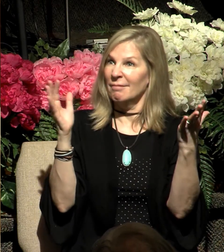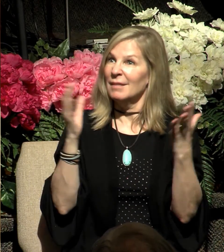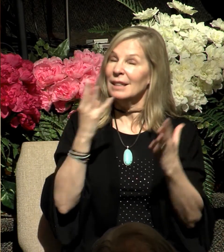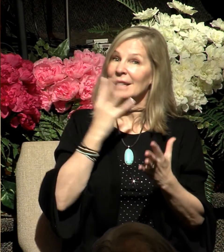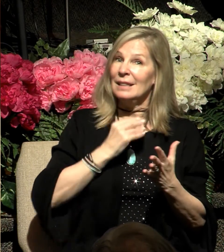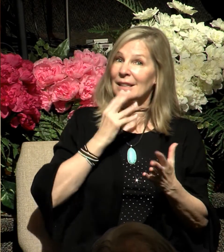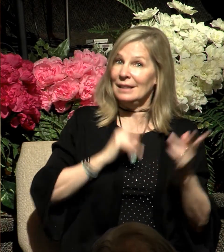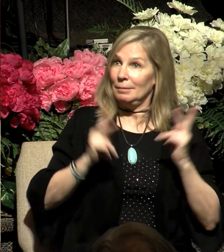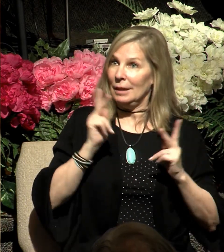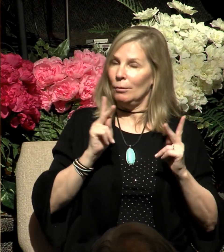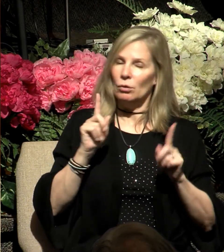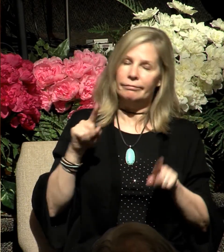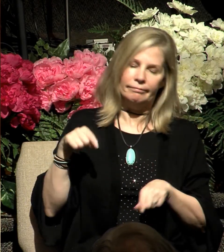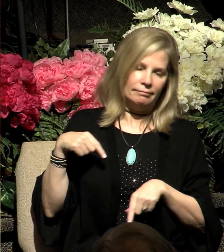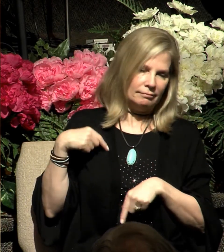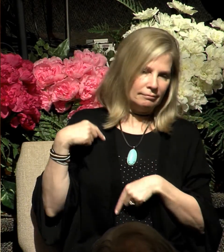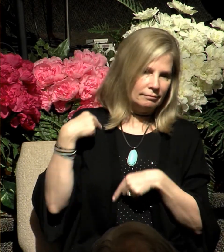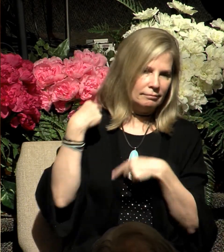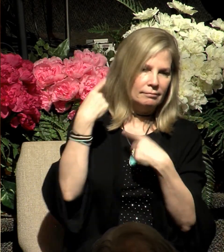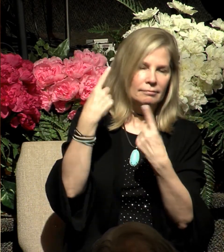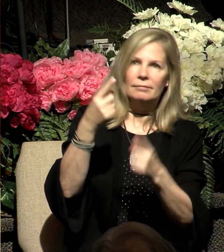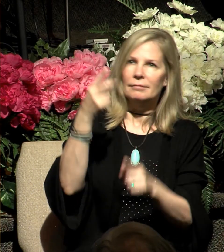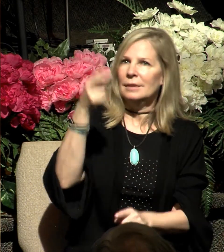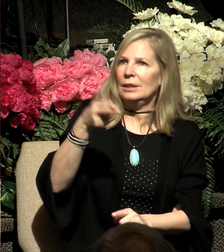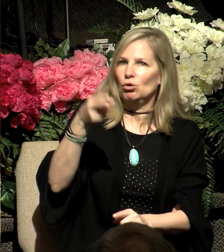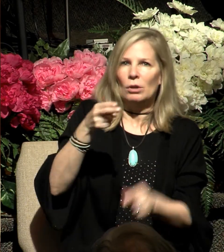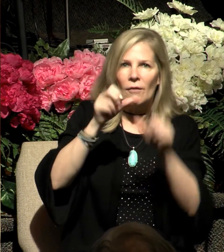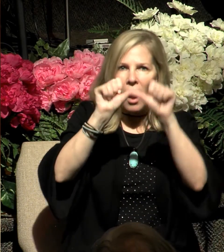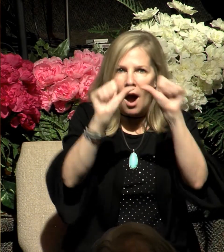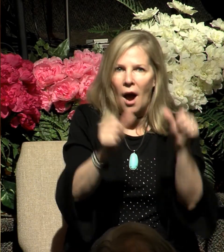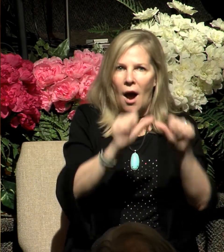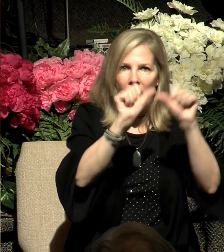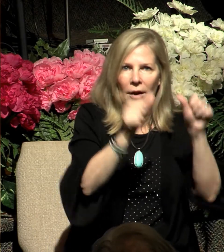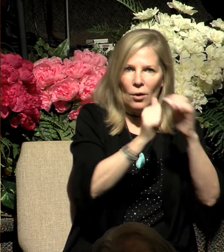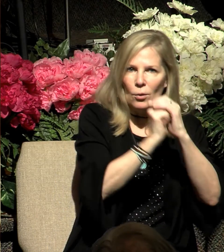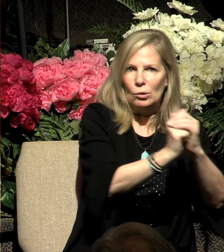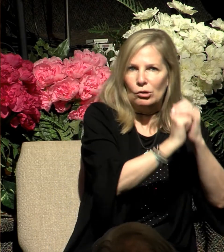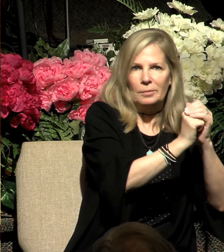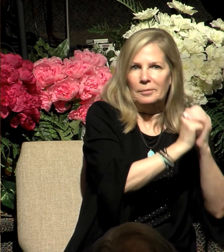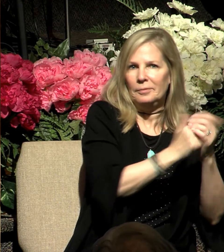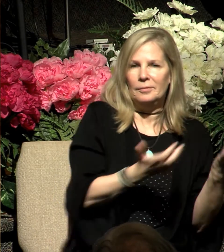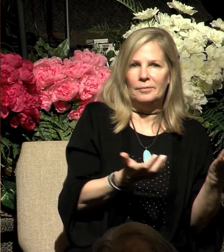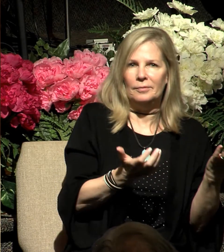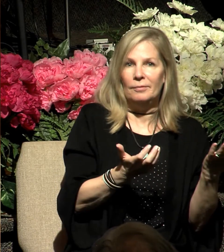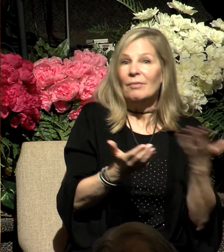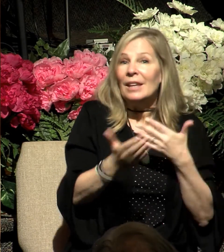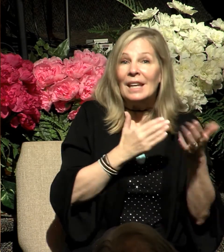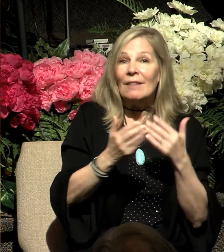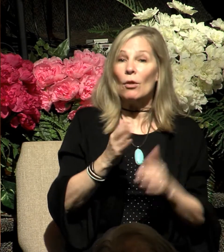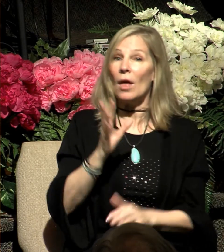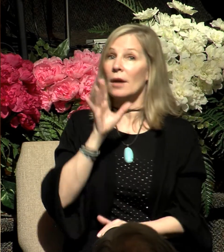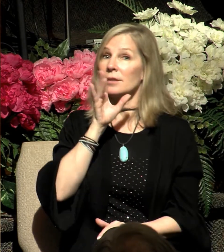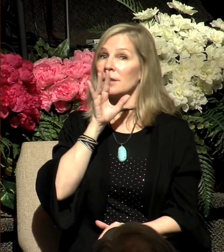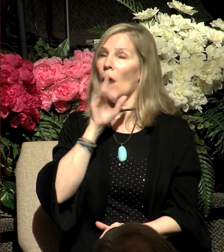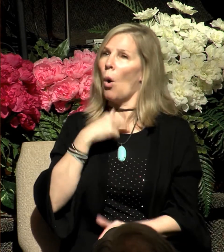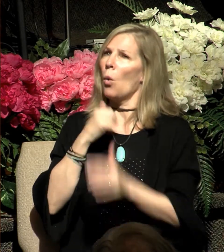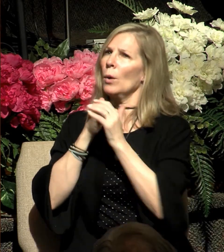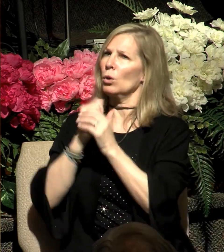long history of idolatry. Even when they said that they were worshiping the one true God, the God of Abraham and